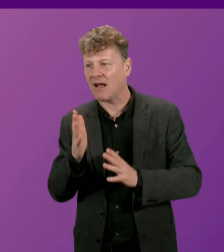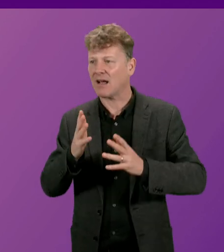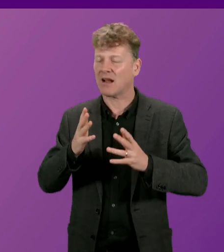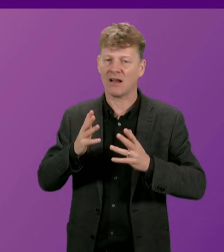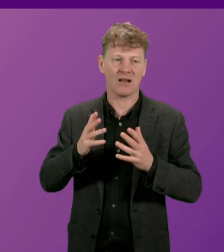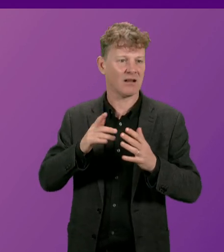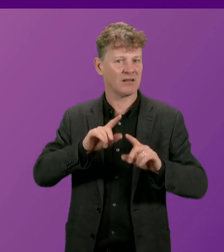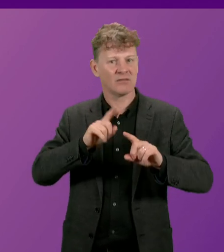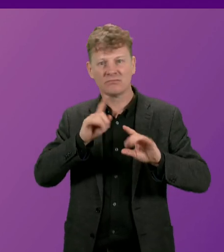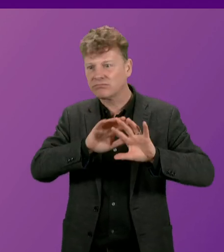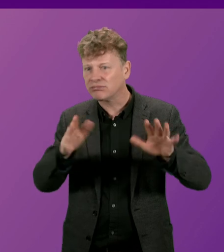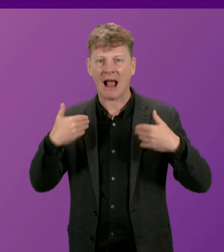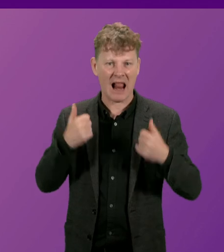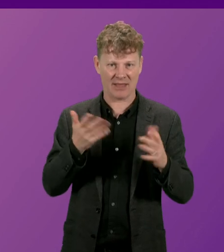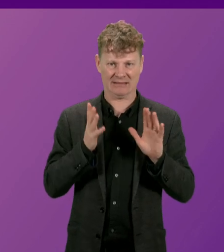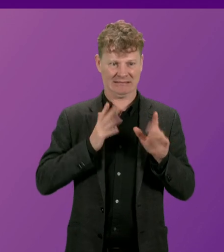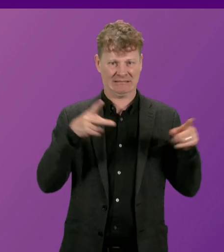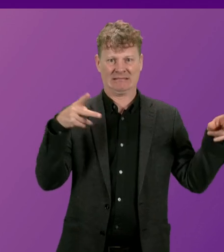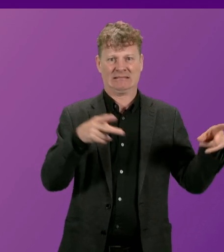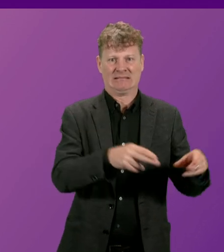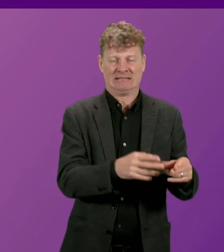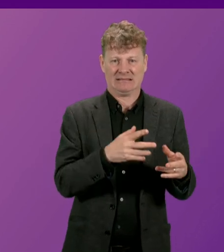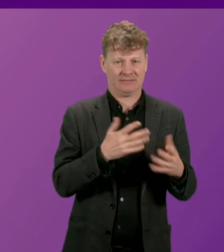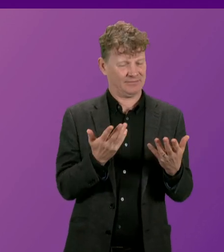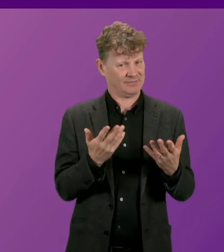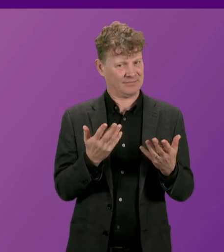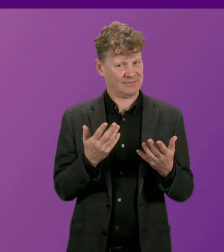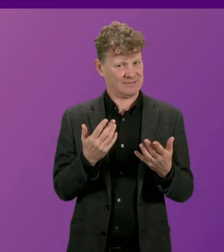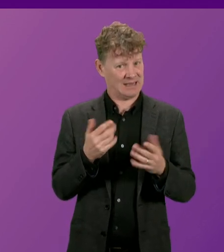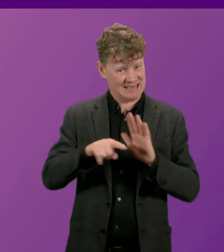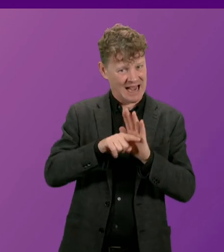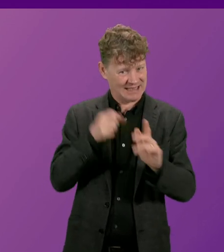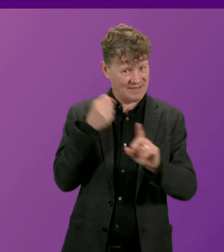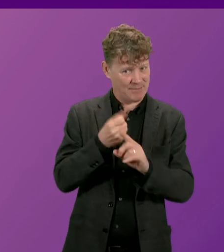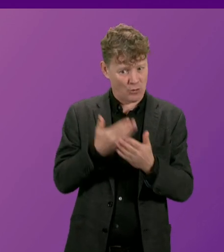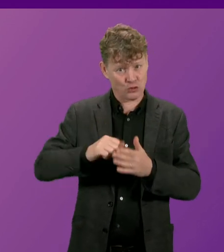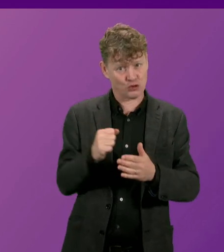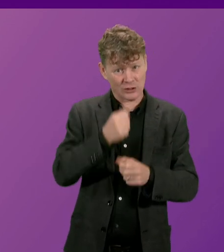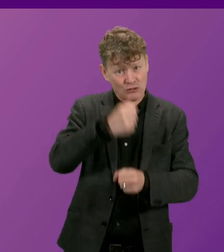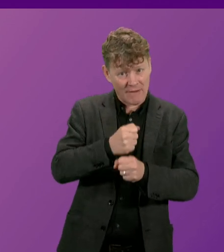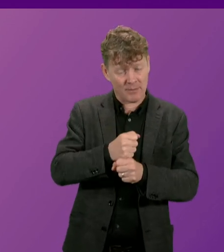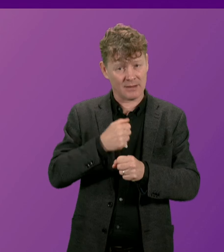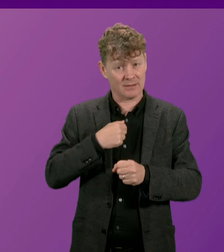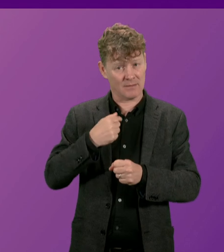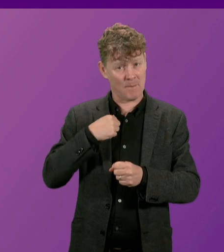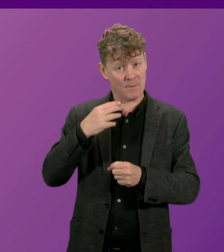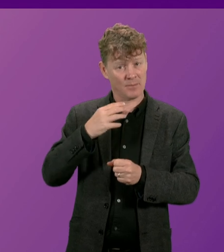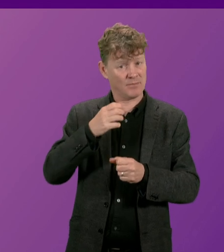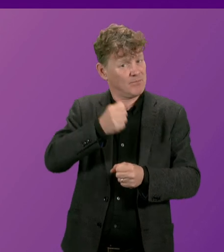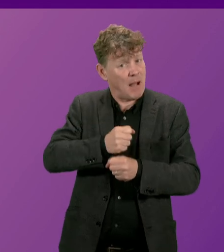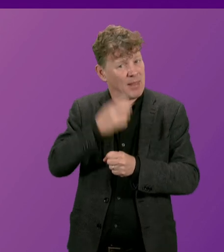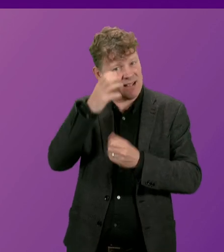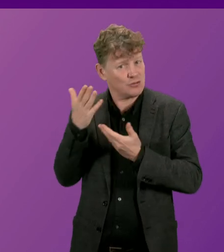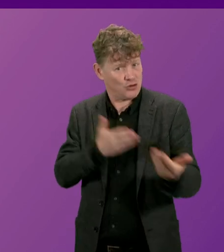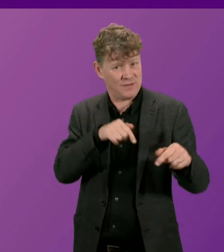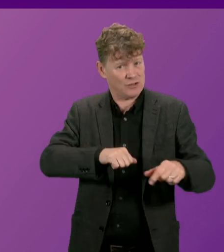and that the UK Government must at the very least fully mitigate any negative impact on the Scottish Government and public services in Scotland and that any